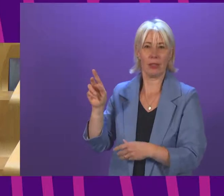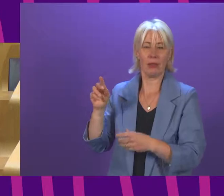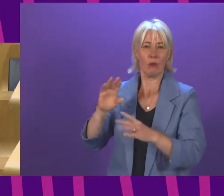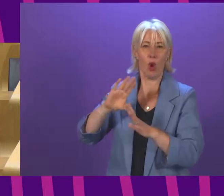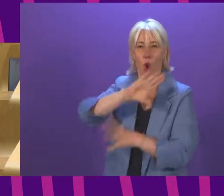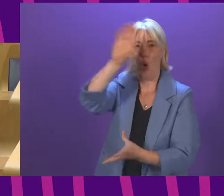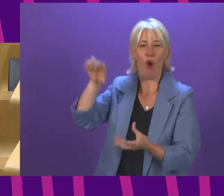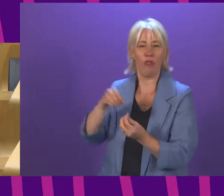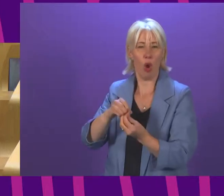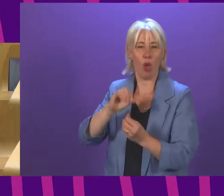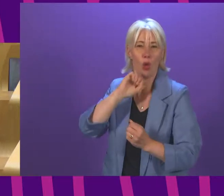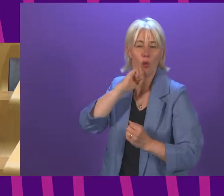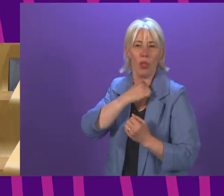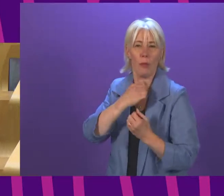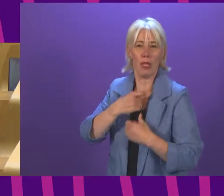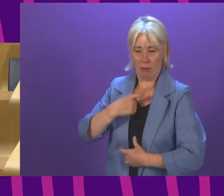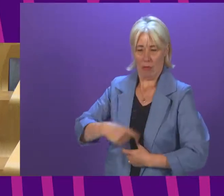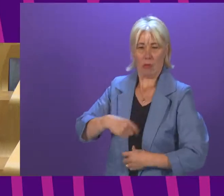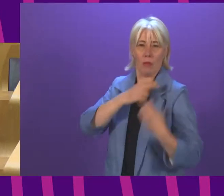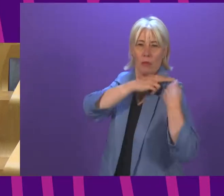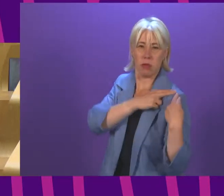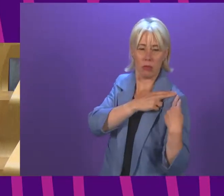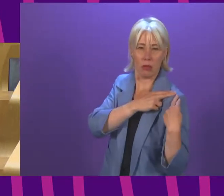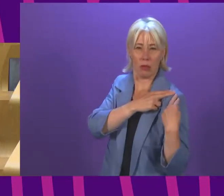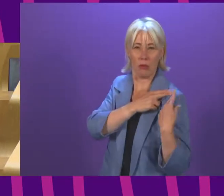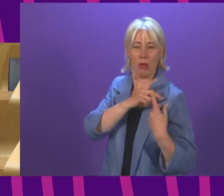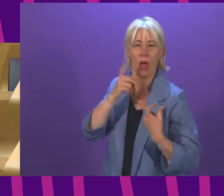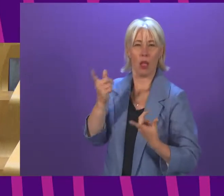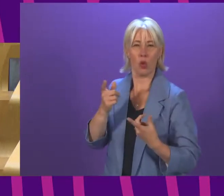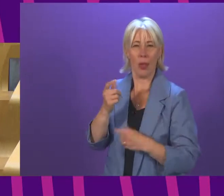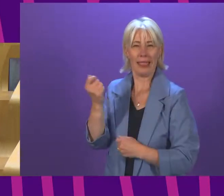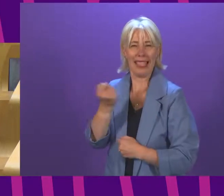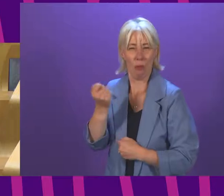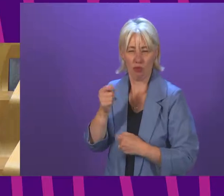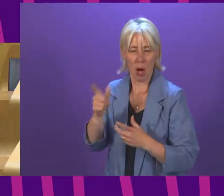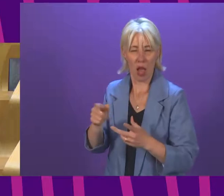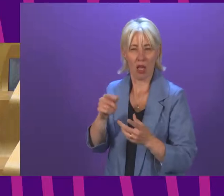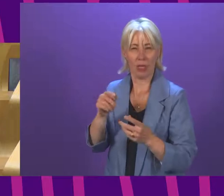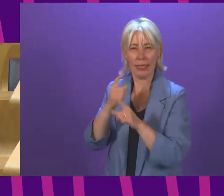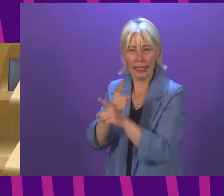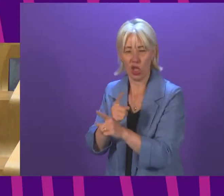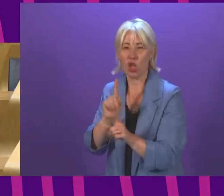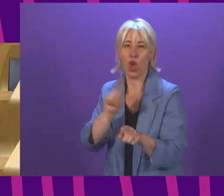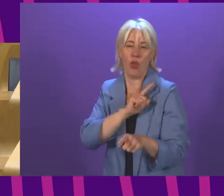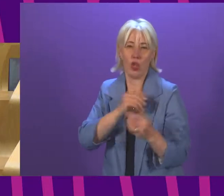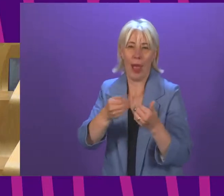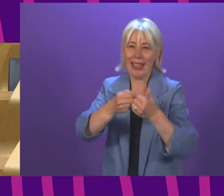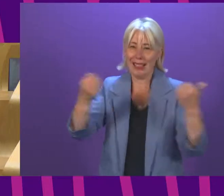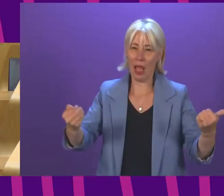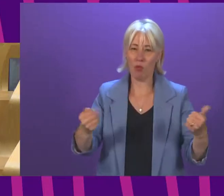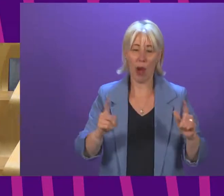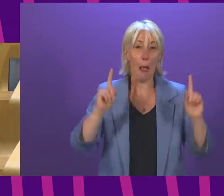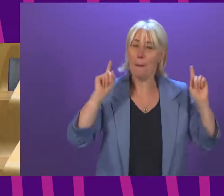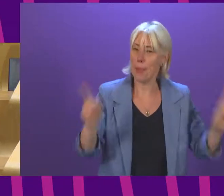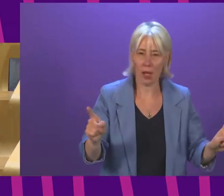role of parents in those circumstances. So that explains the distinction, but I would not in any way